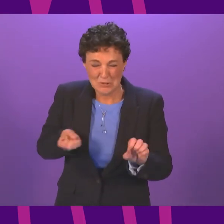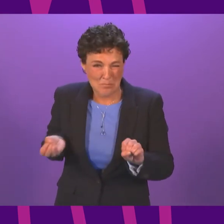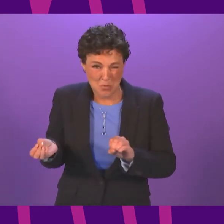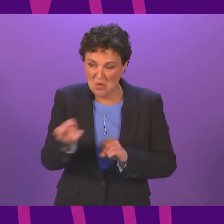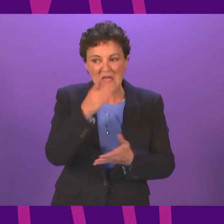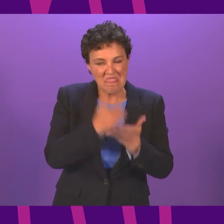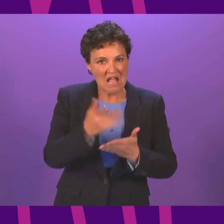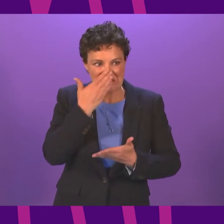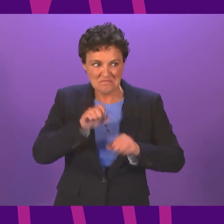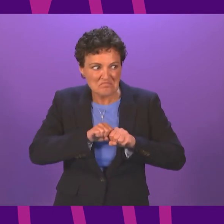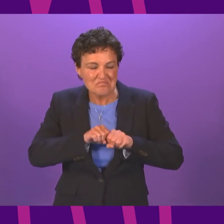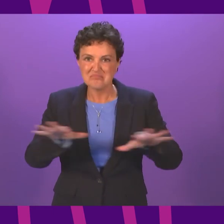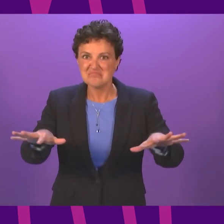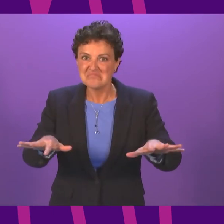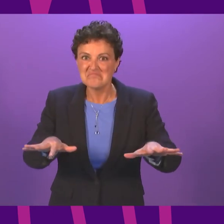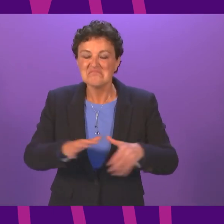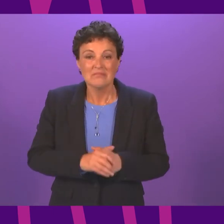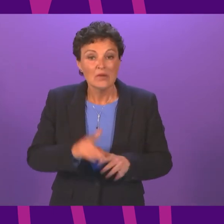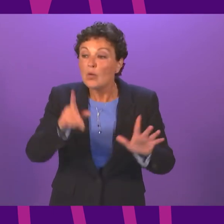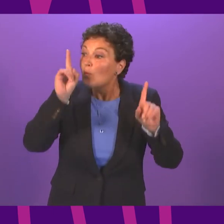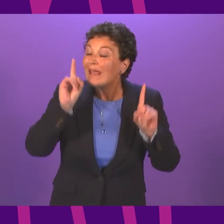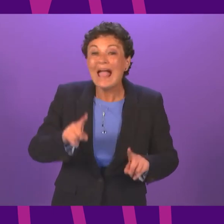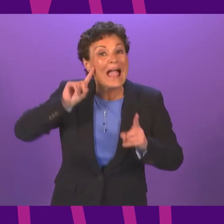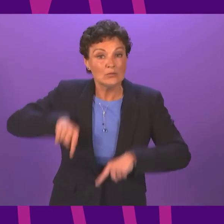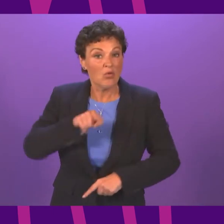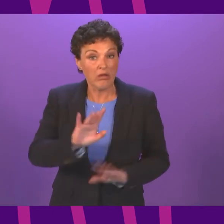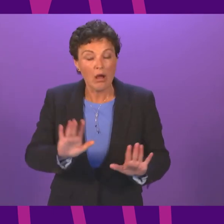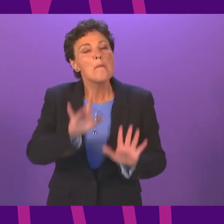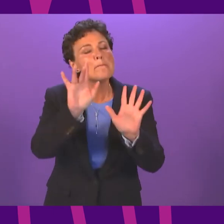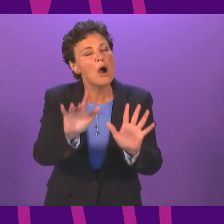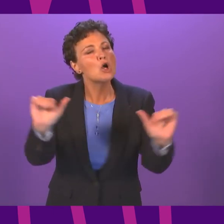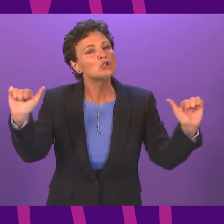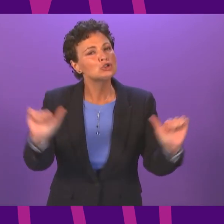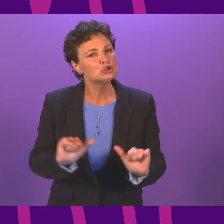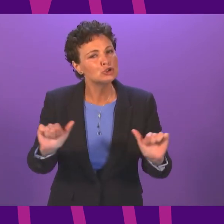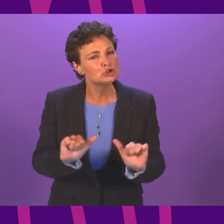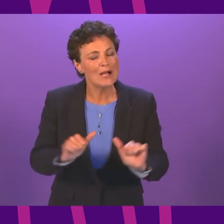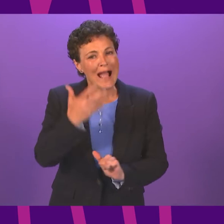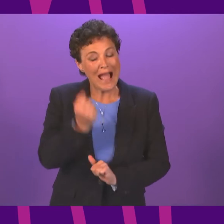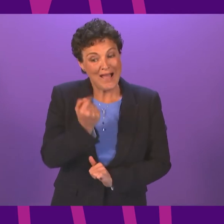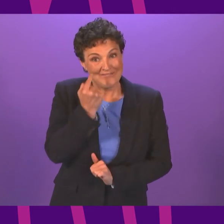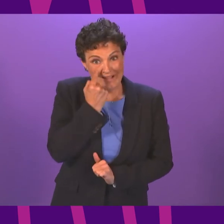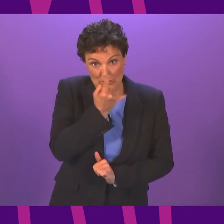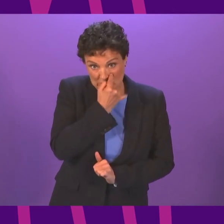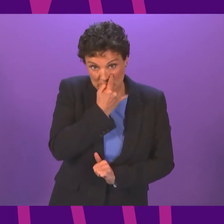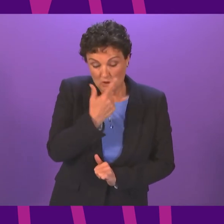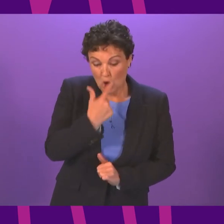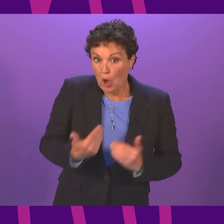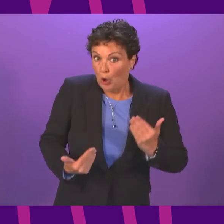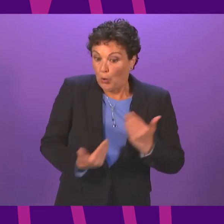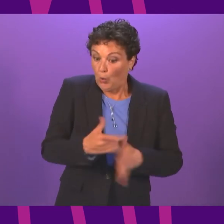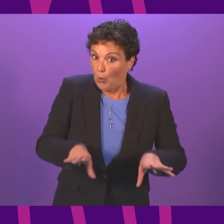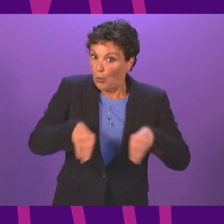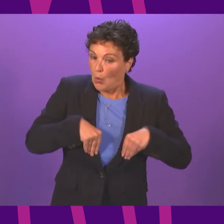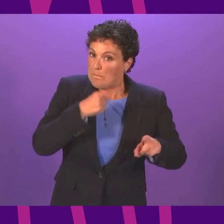Obviously, we cannot be complacent about this. However, we do have evidence that the link between new cases and serious health